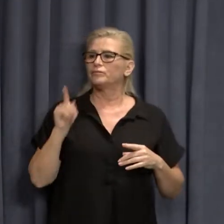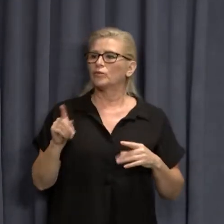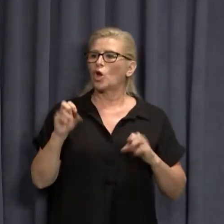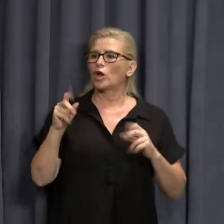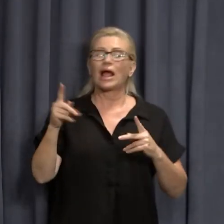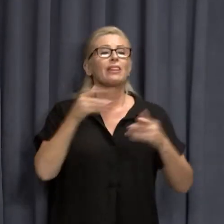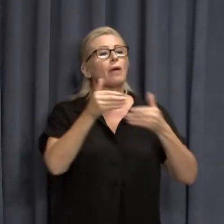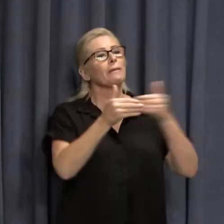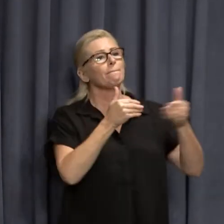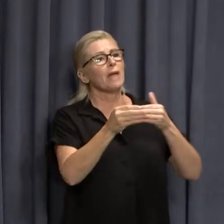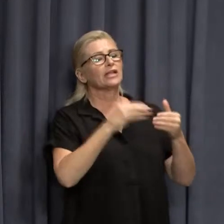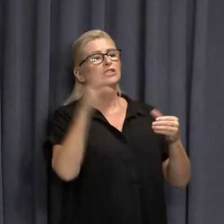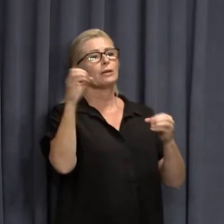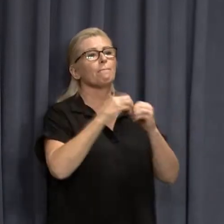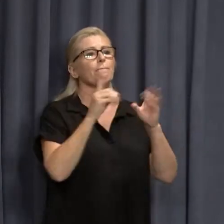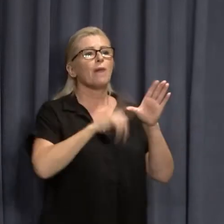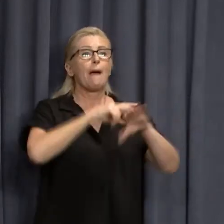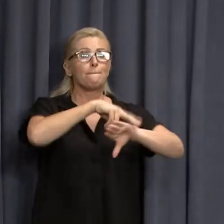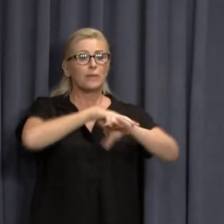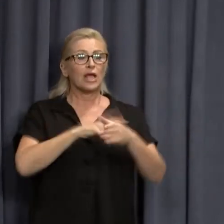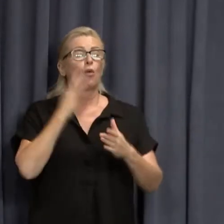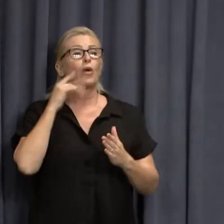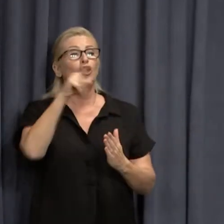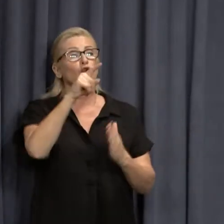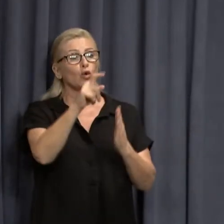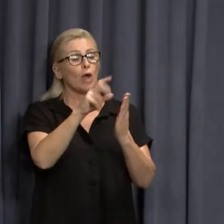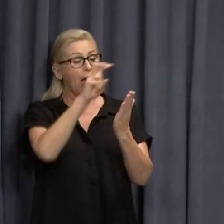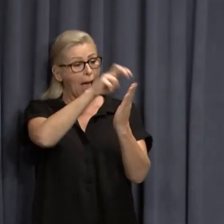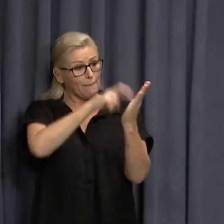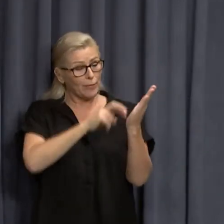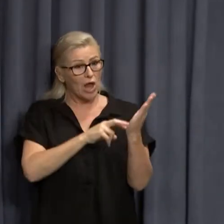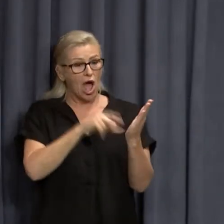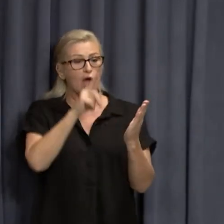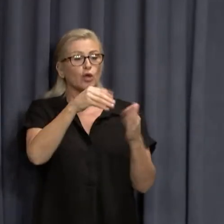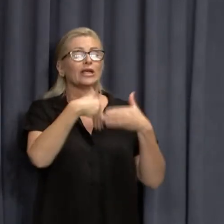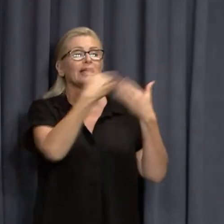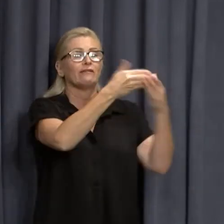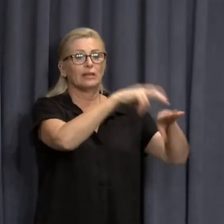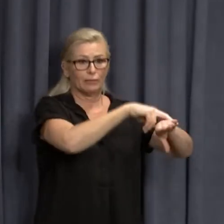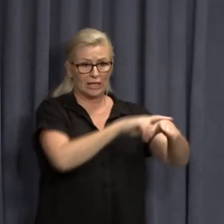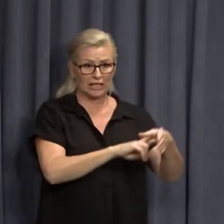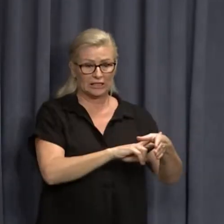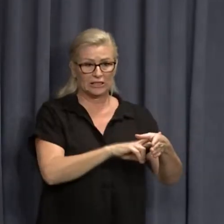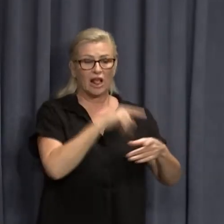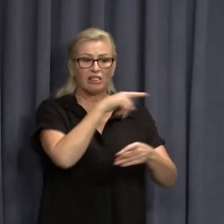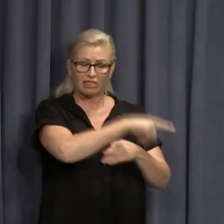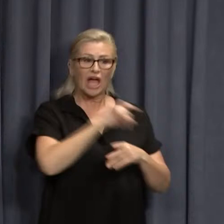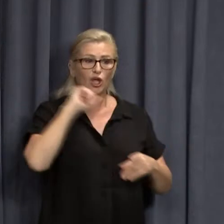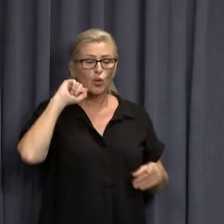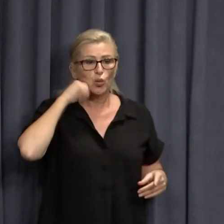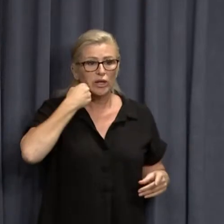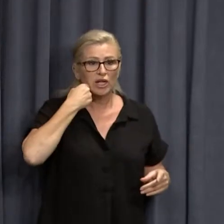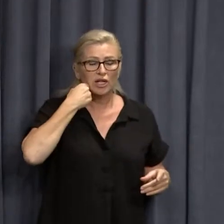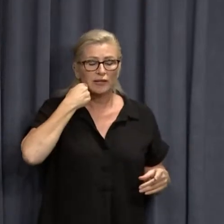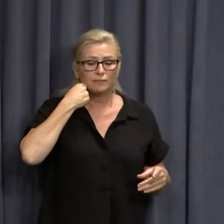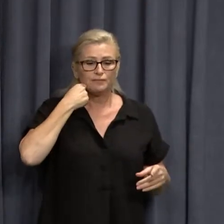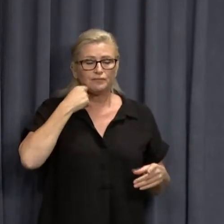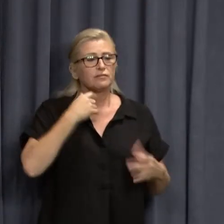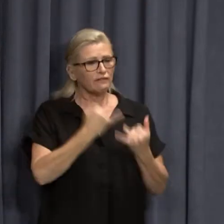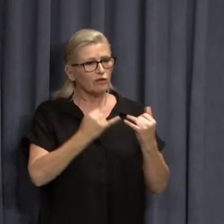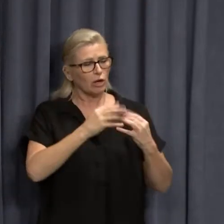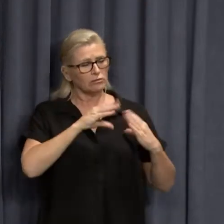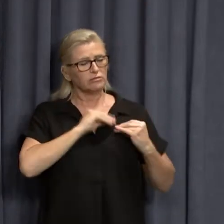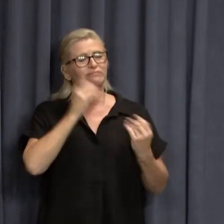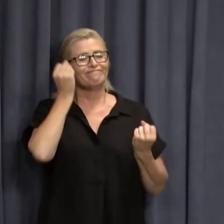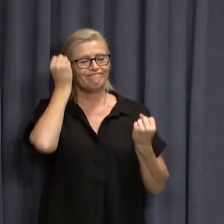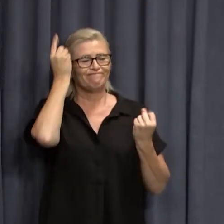So when you make your G2G pass application, you provide your information will be managed. I think police will be very compassionate